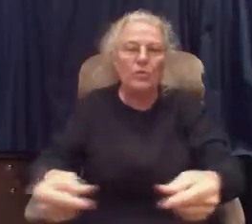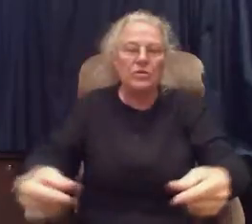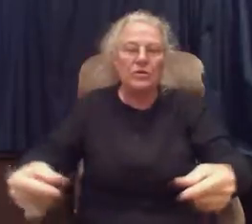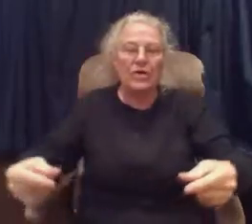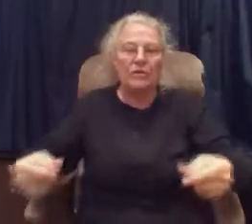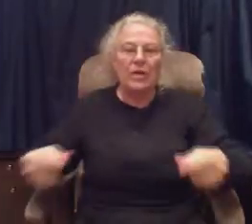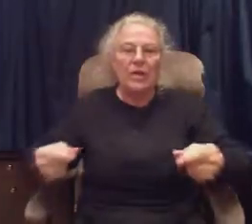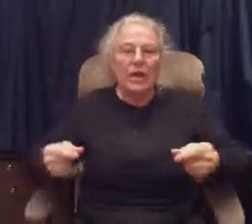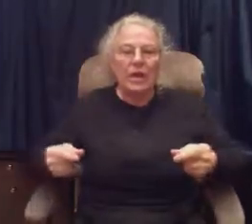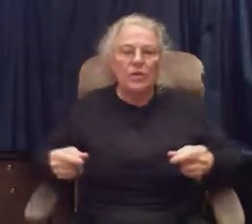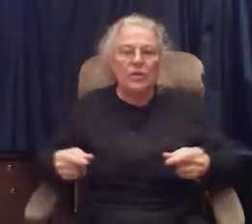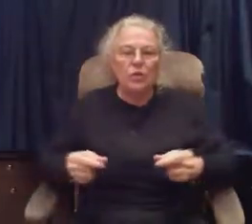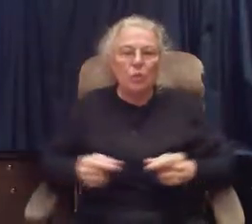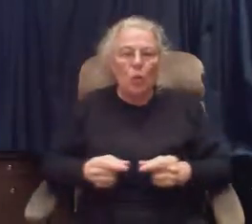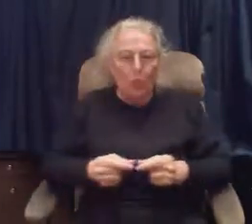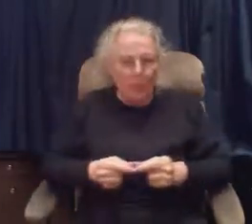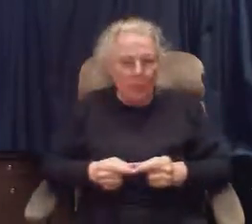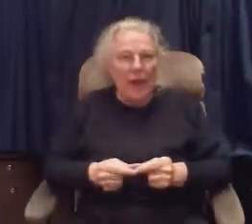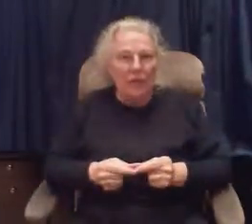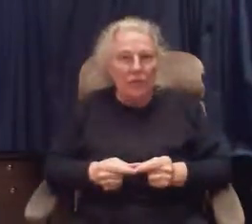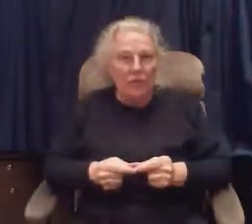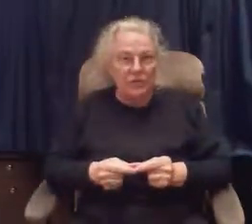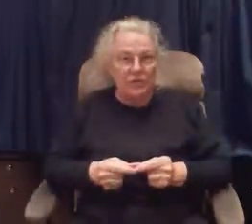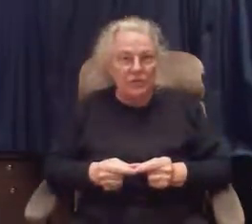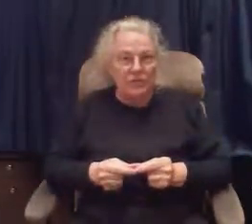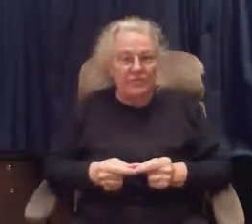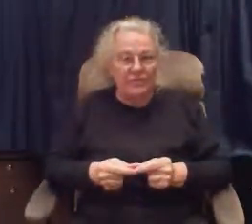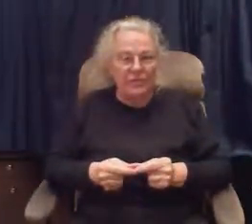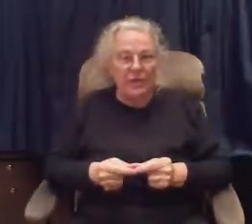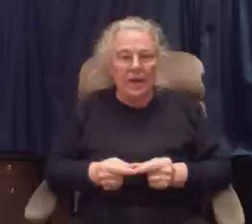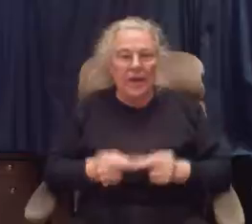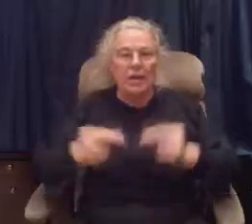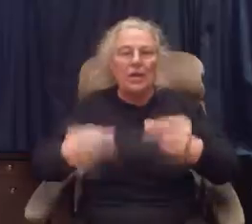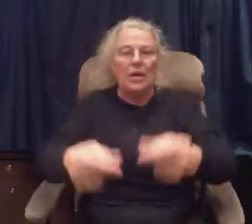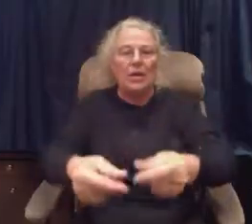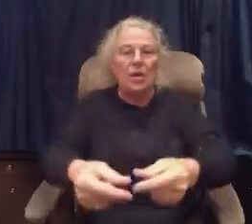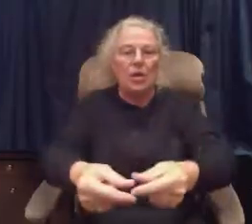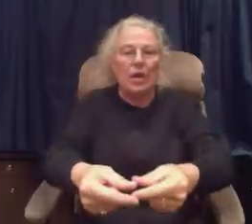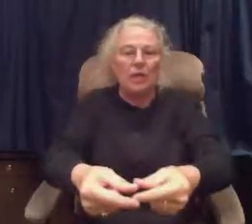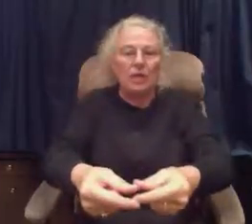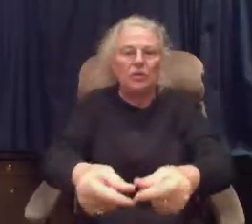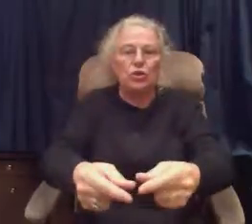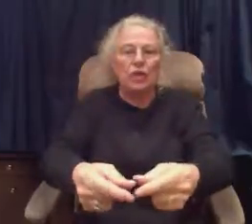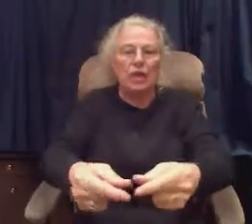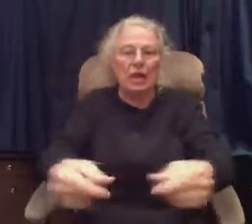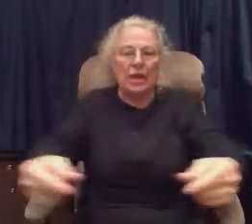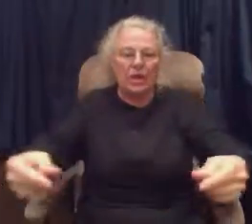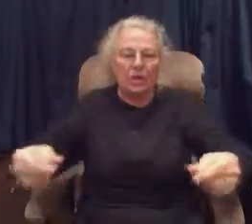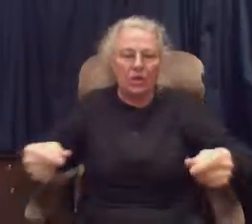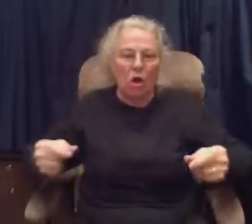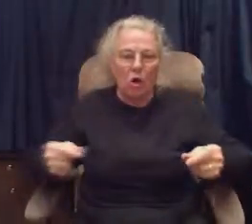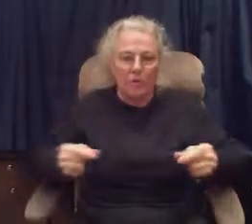yourself into a square back to yourself. Okay. And that's a G hand for garden.